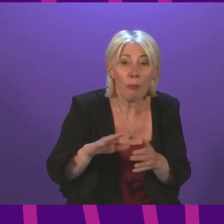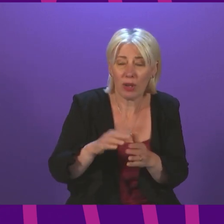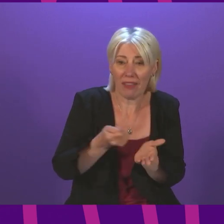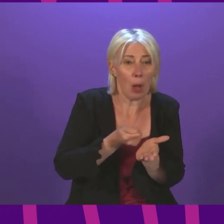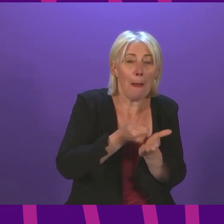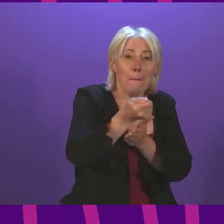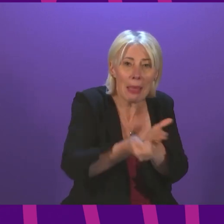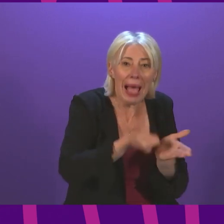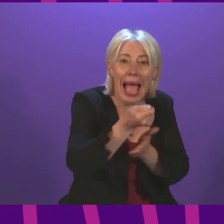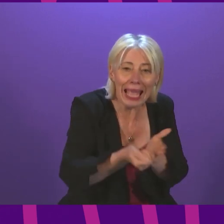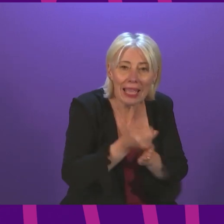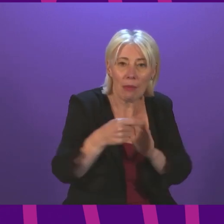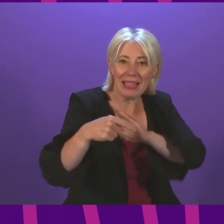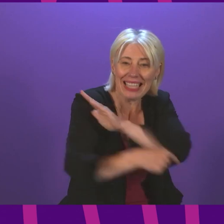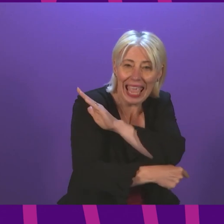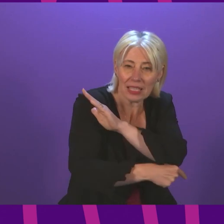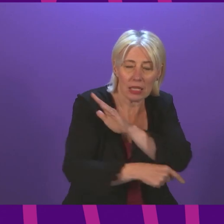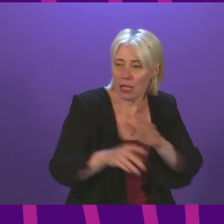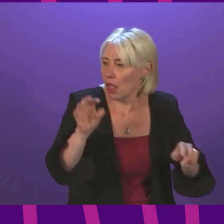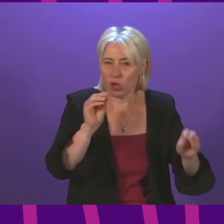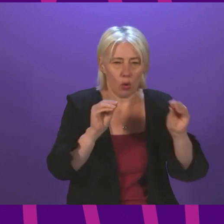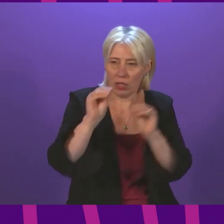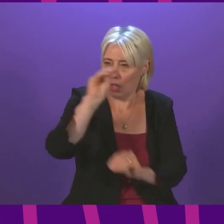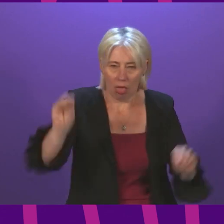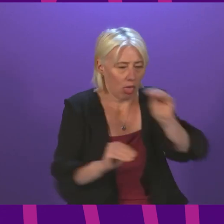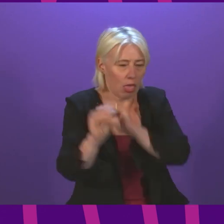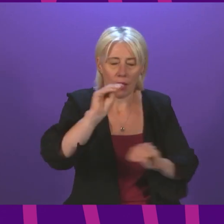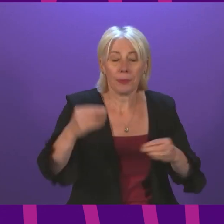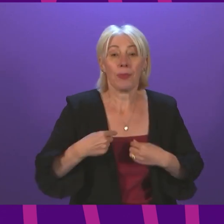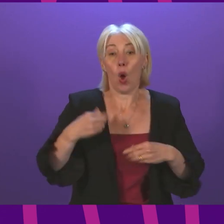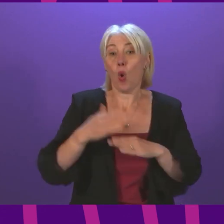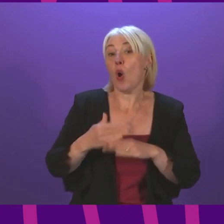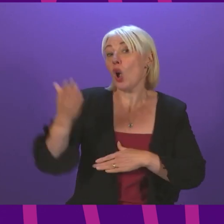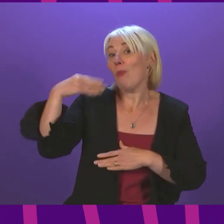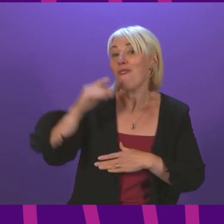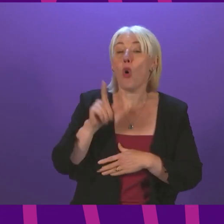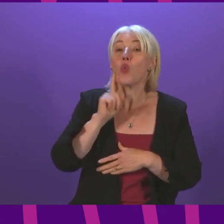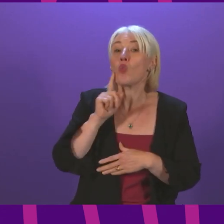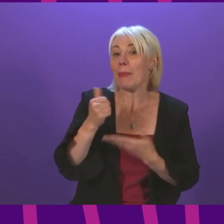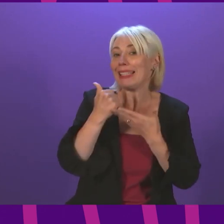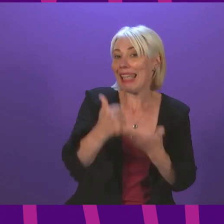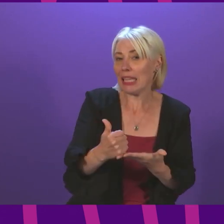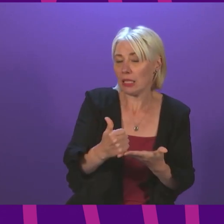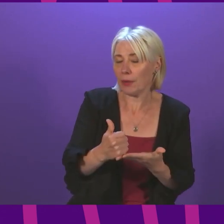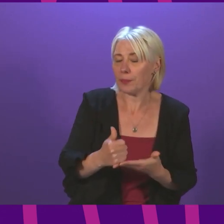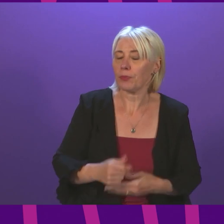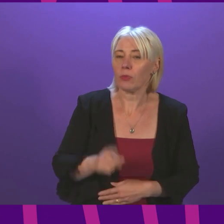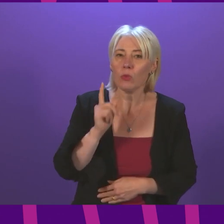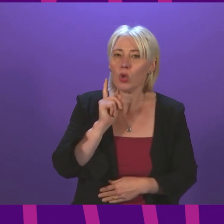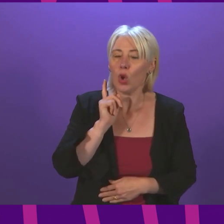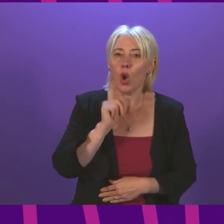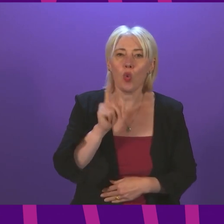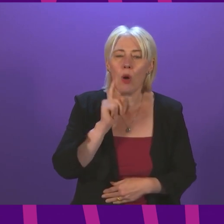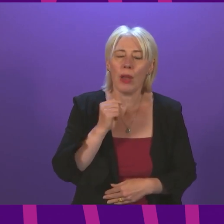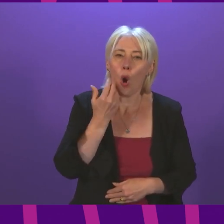cycle of debt at source. As a former women's aid worker, I want to focus on some key figures. Women are over-represented